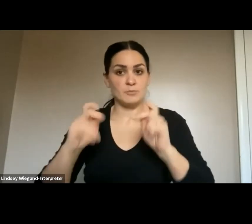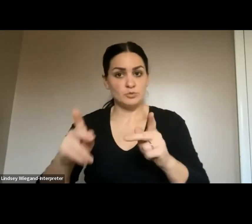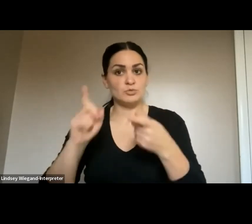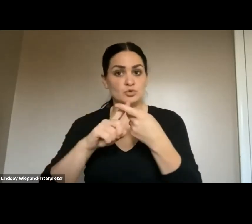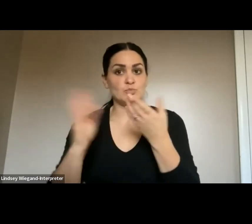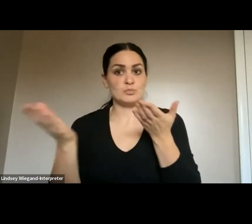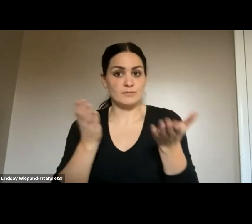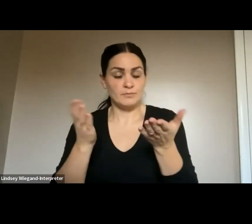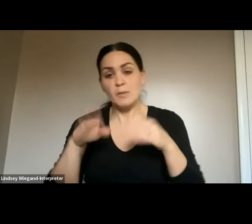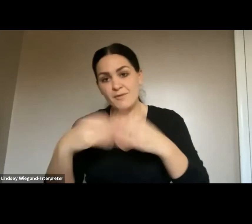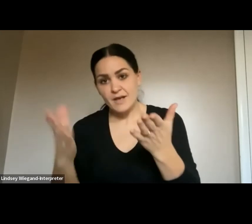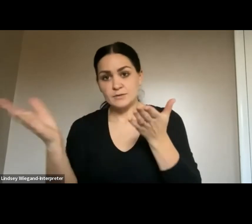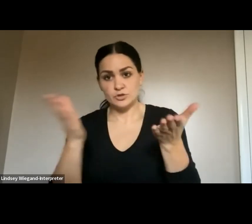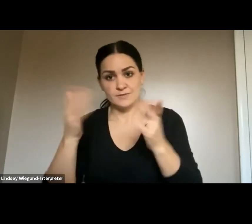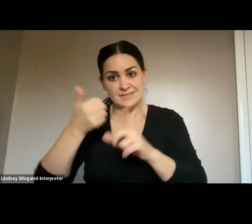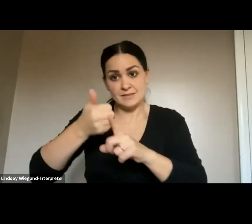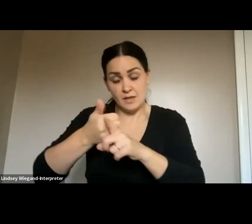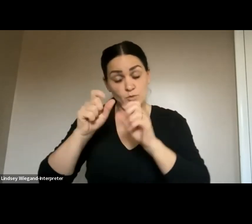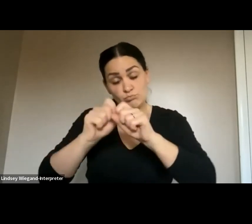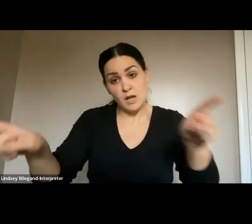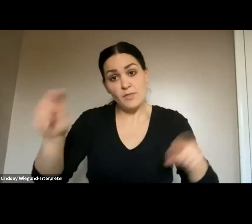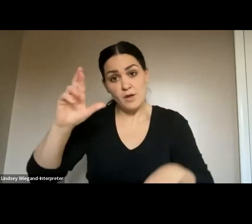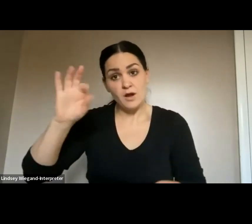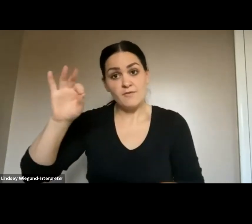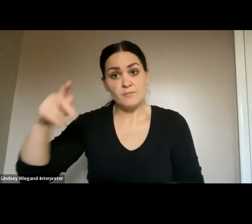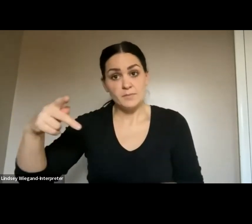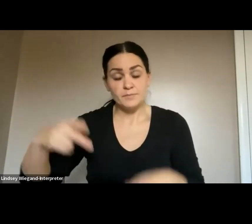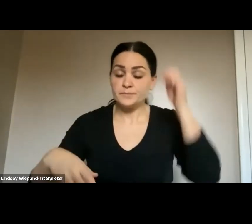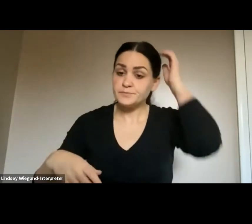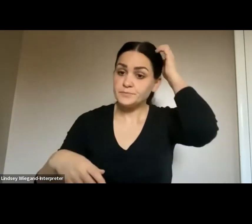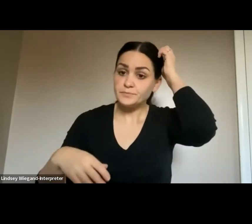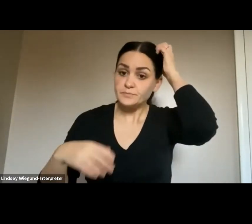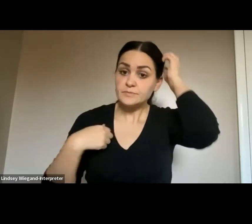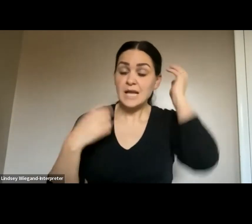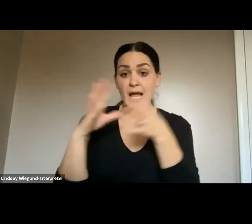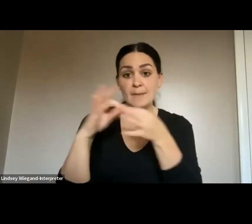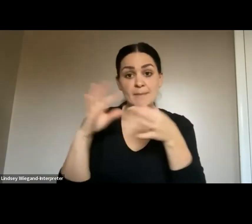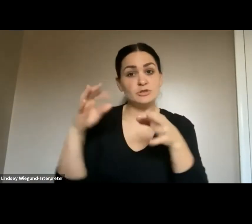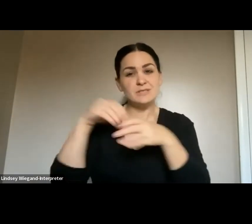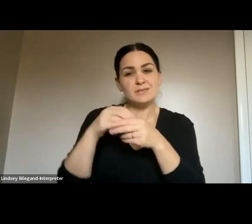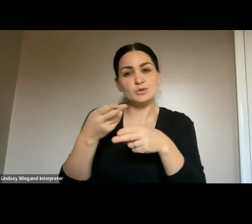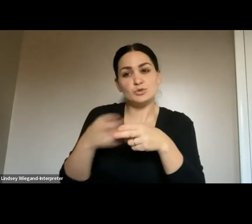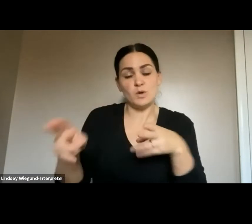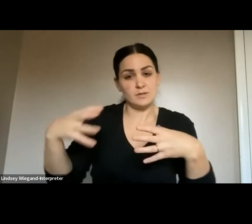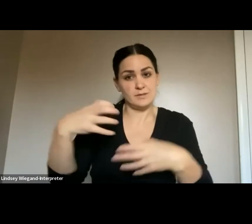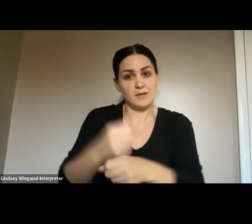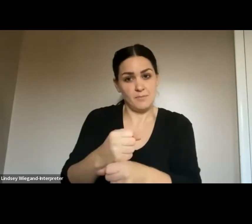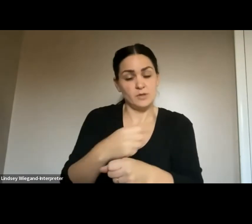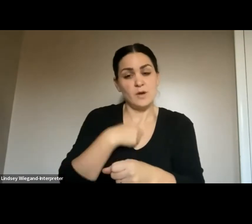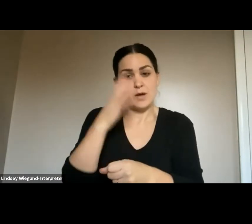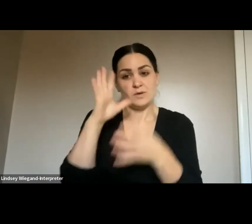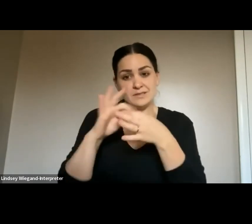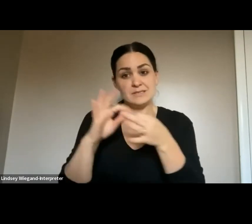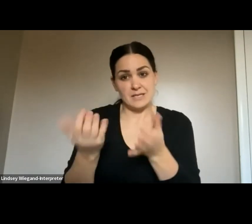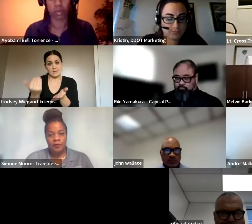itself. So we put the RFP out, as I had mentioned in a very short summary. So I'll say the exact same thing I said